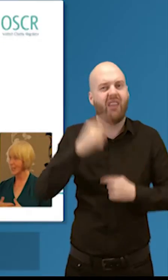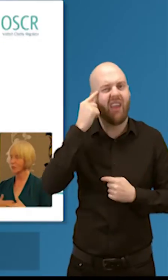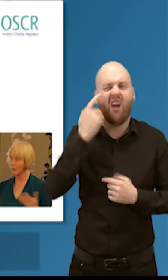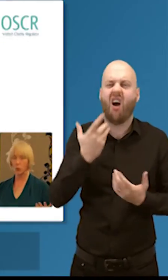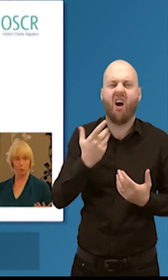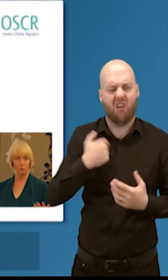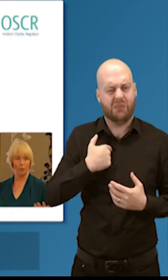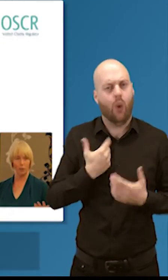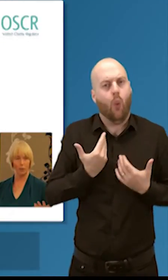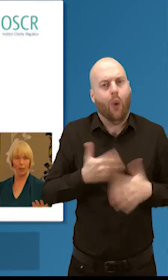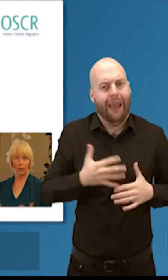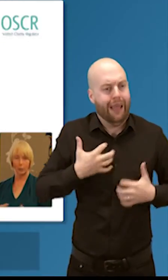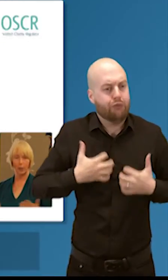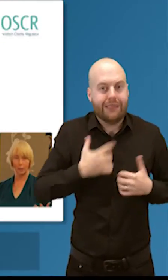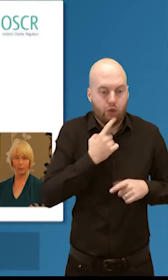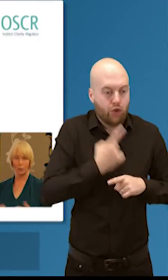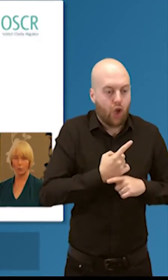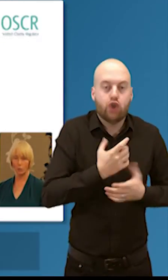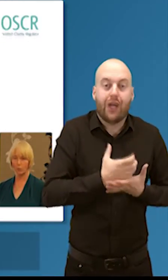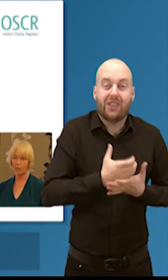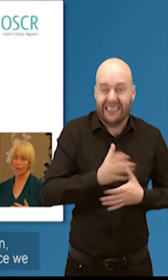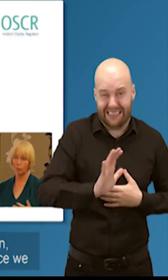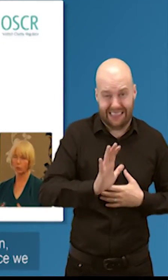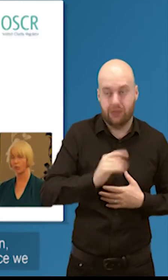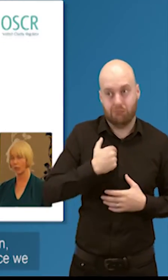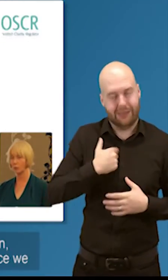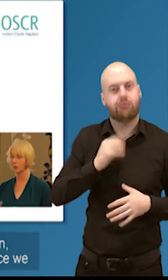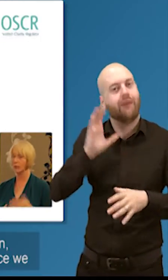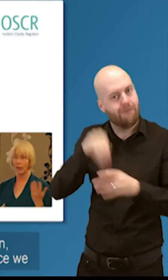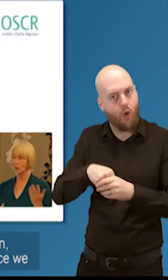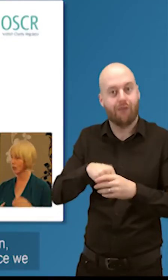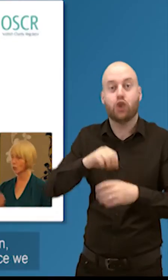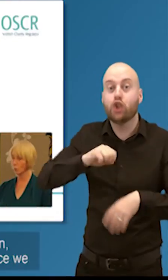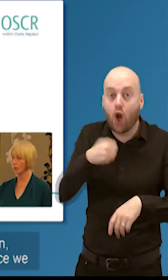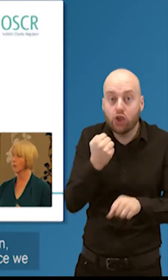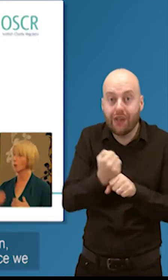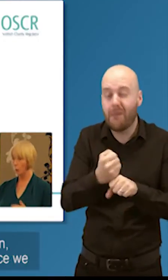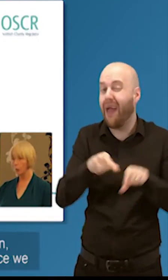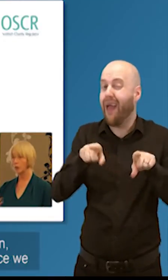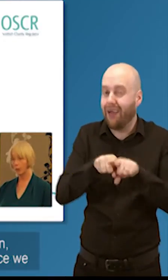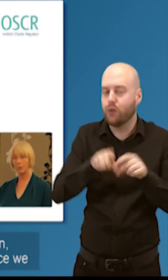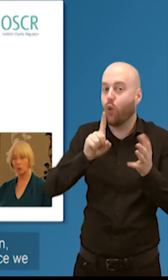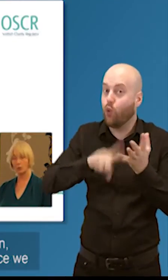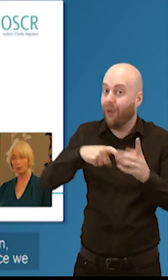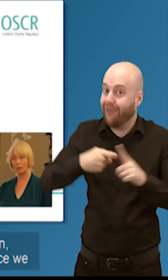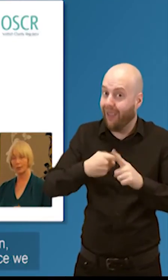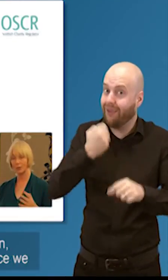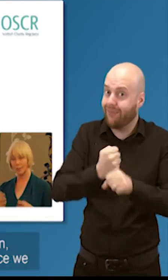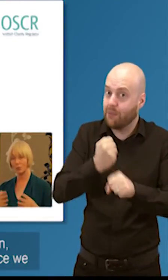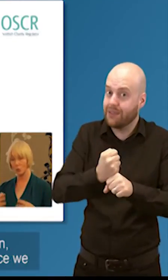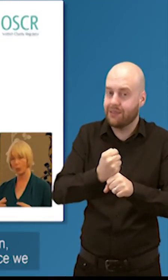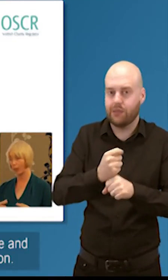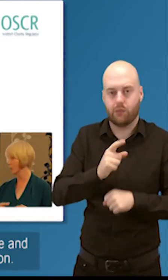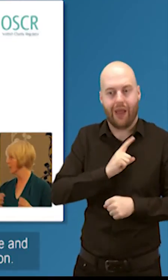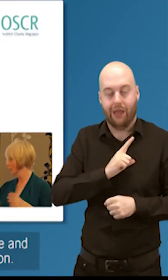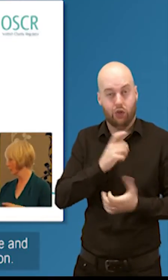charities have such a broad reach and impact everywhere. So whether it's health, environment, education, whatever, we try and make sure that the